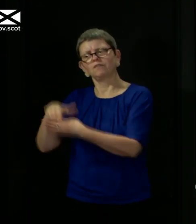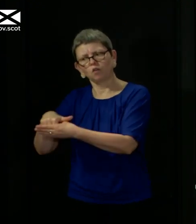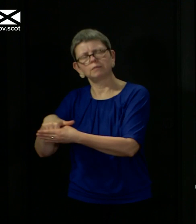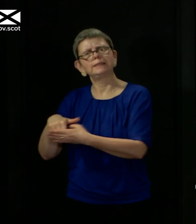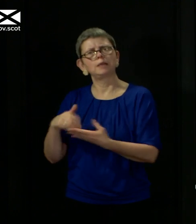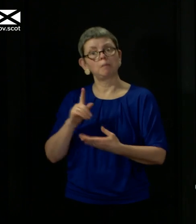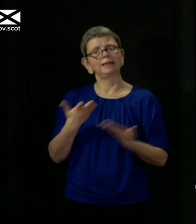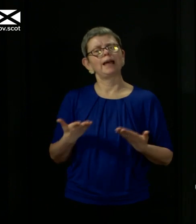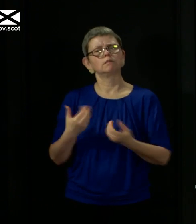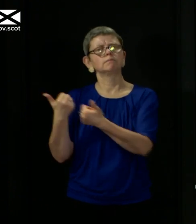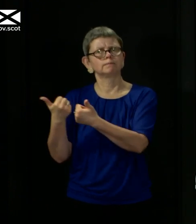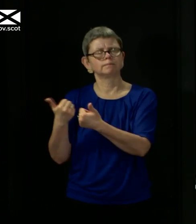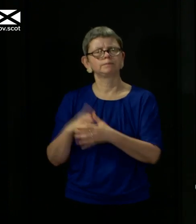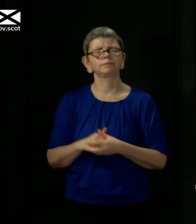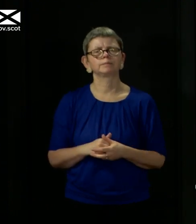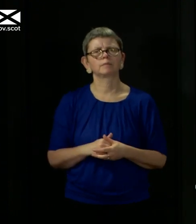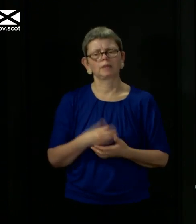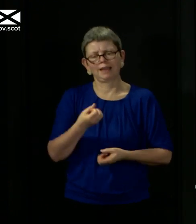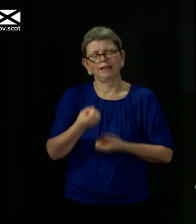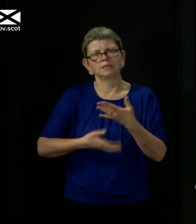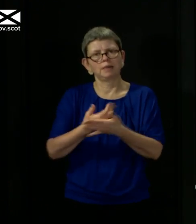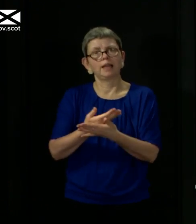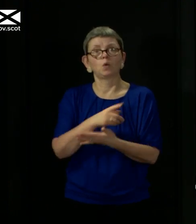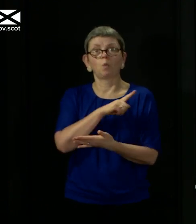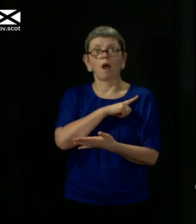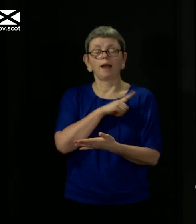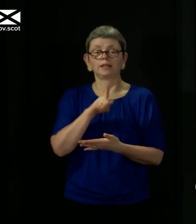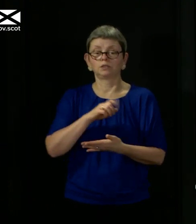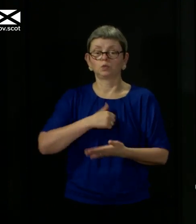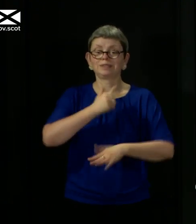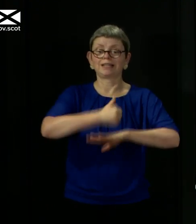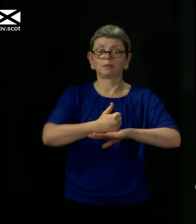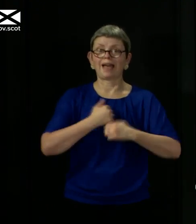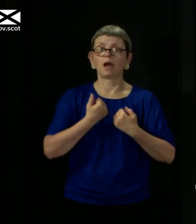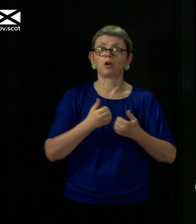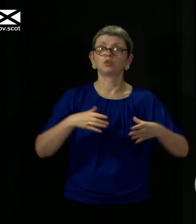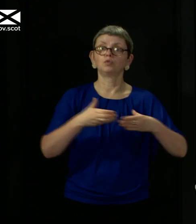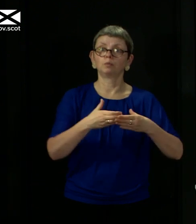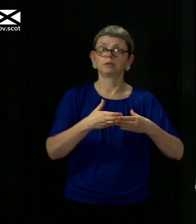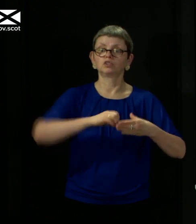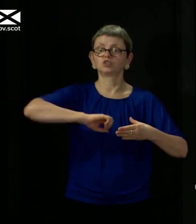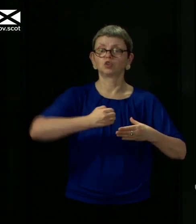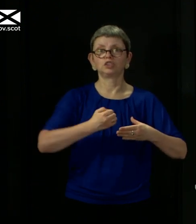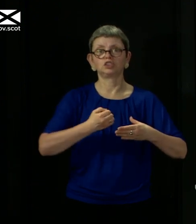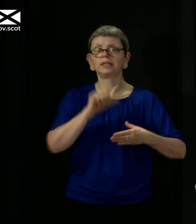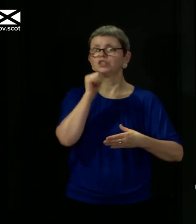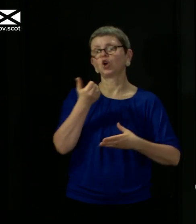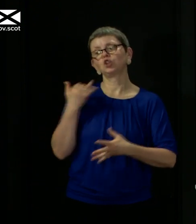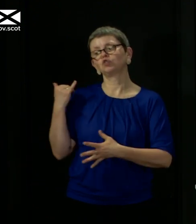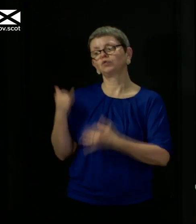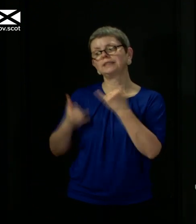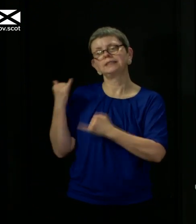explain a little bit more about why I thought it was important to establish that advisory group in Scotland. It's not a criticism of the